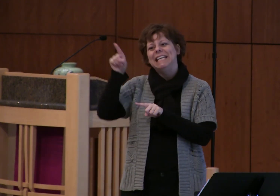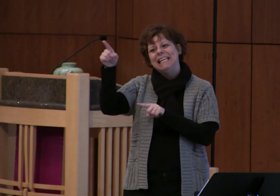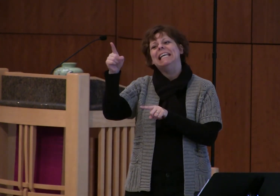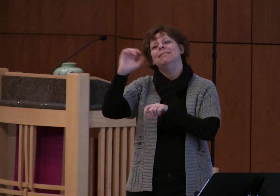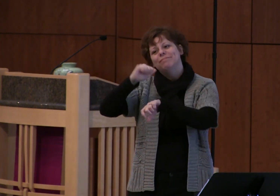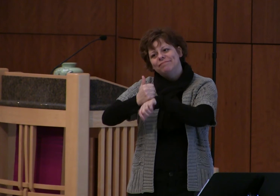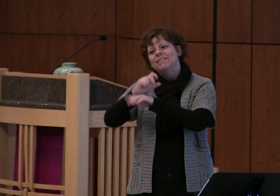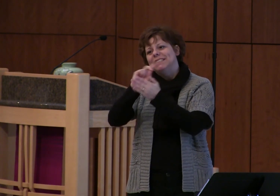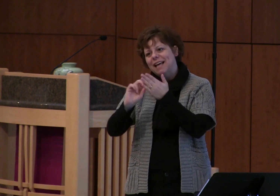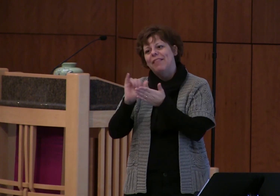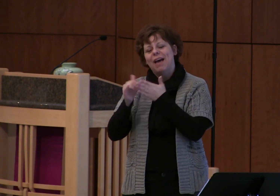amen